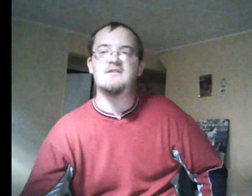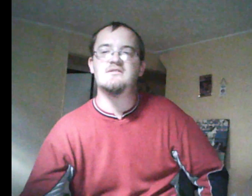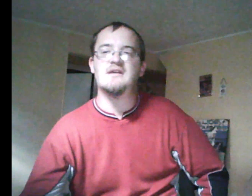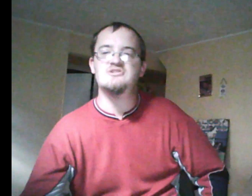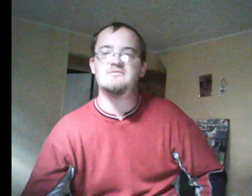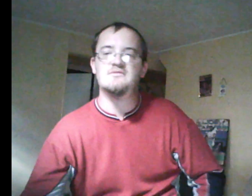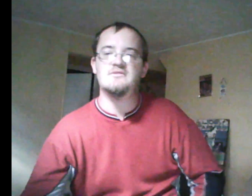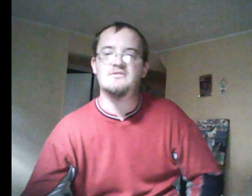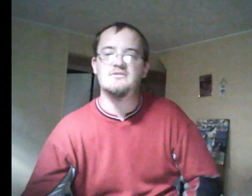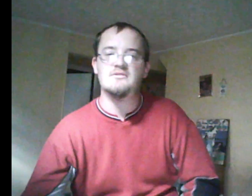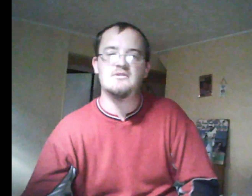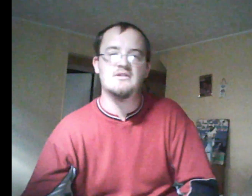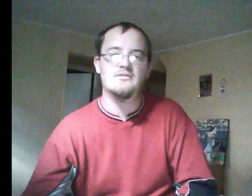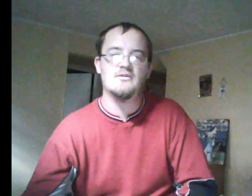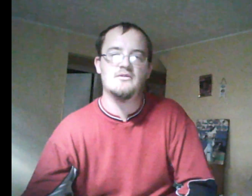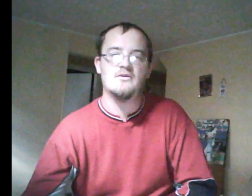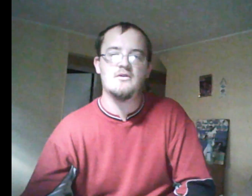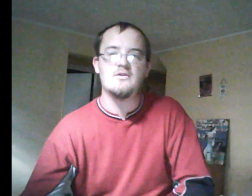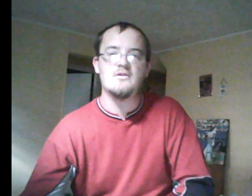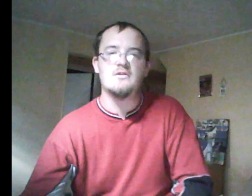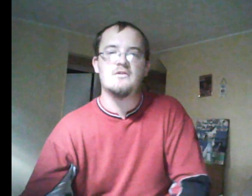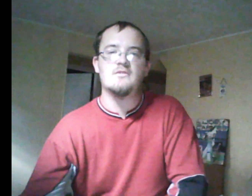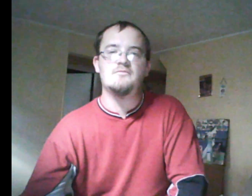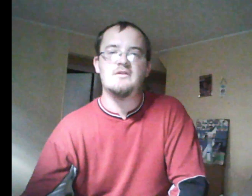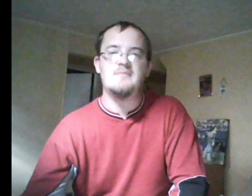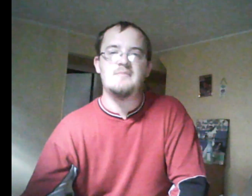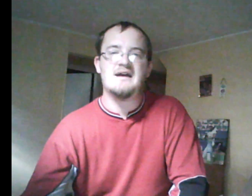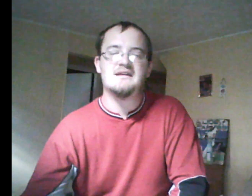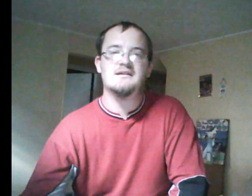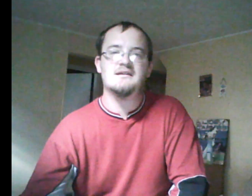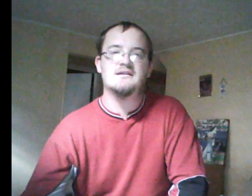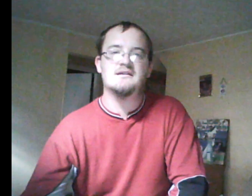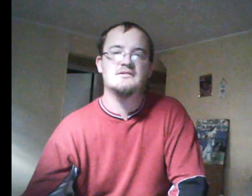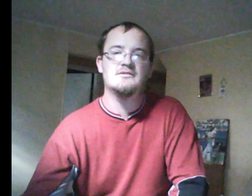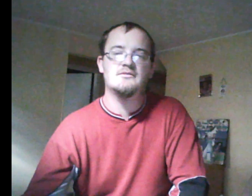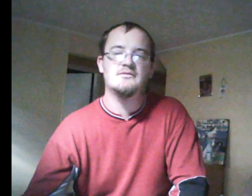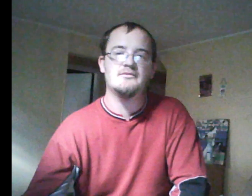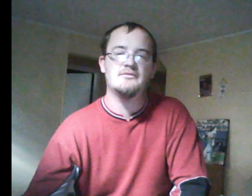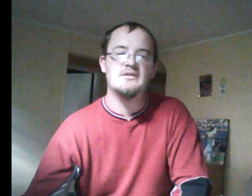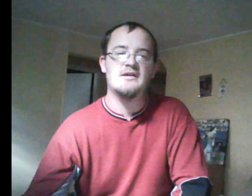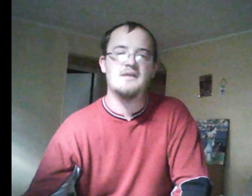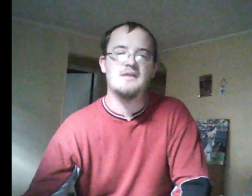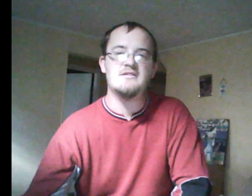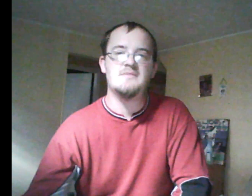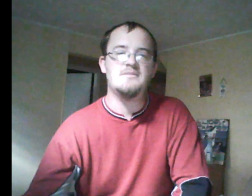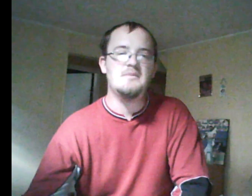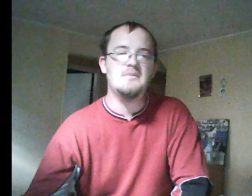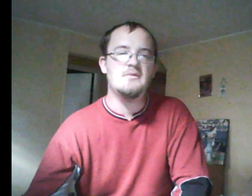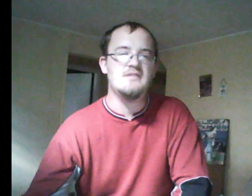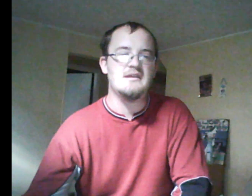put that back. With the comments. Because people want to see. So, there were five comments and